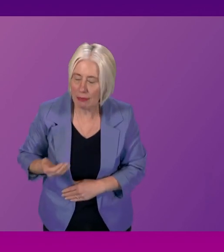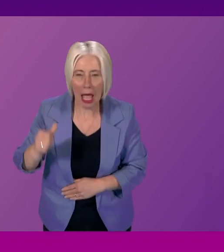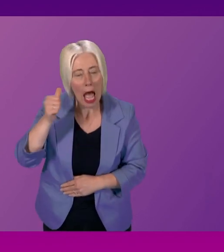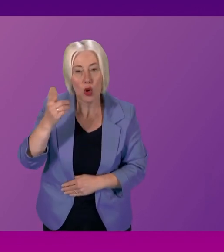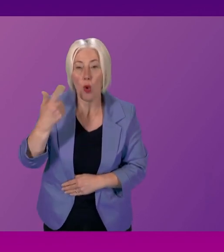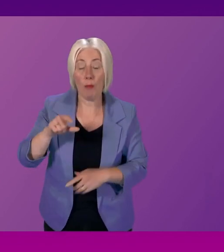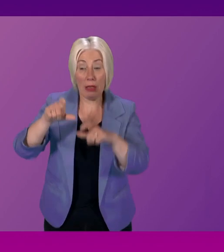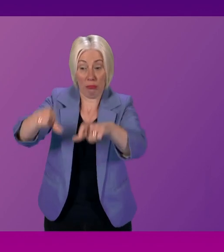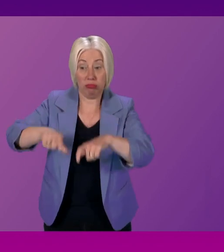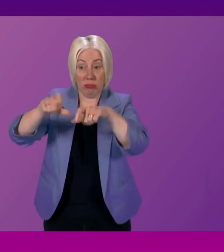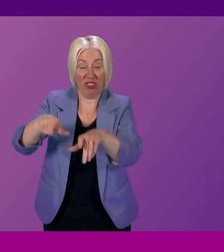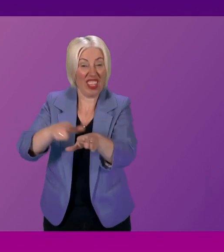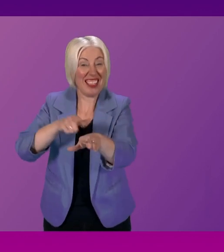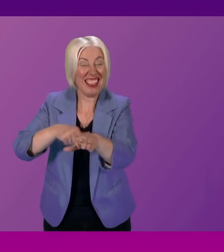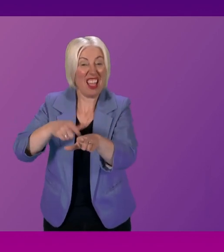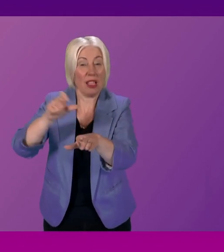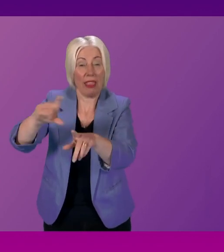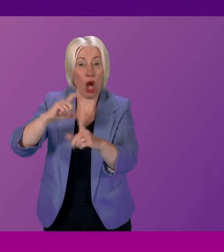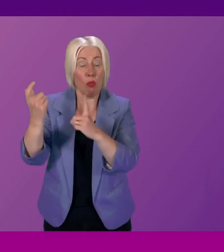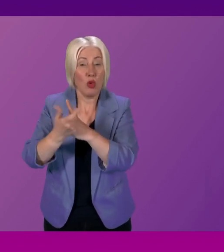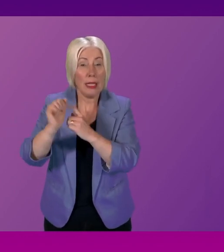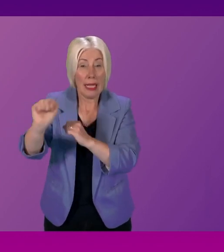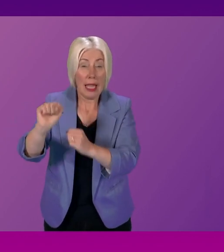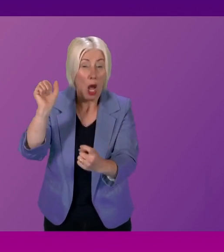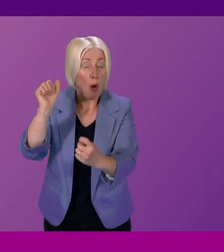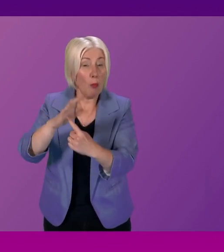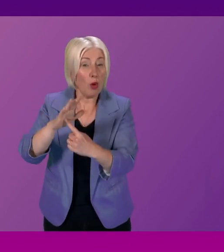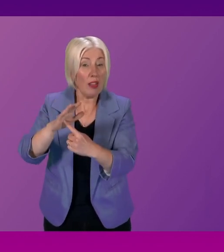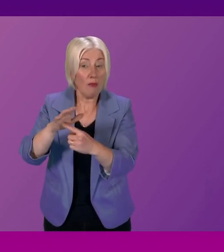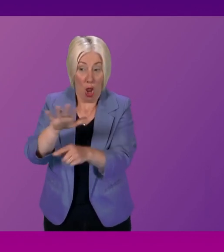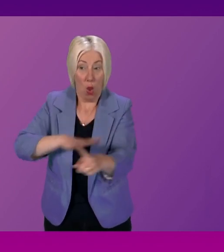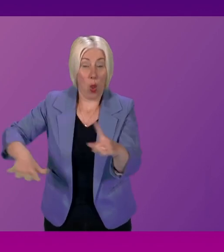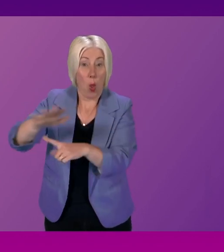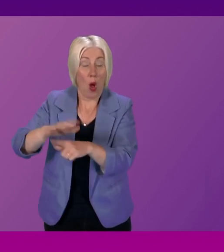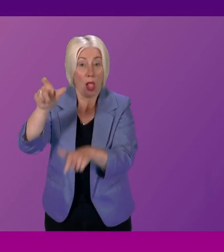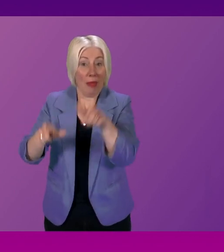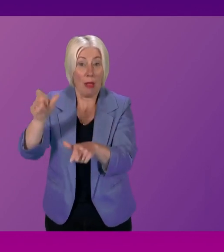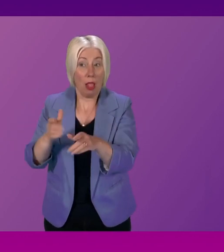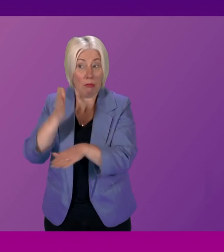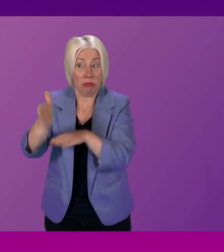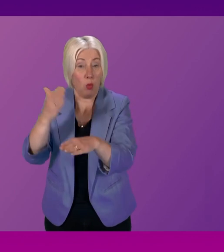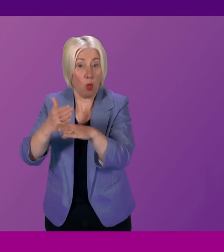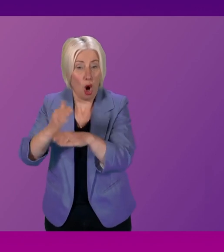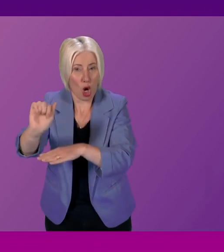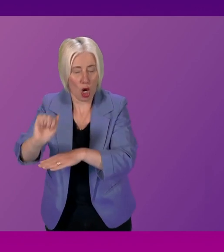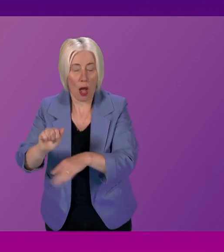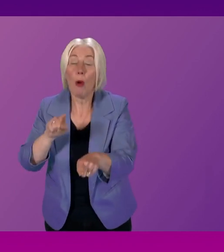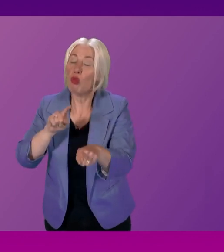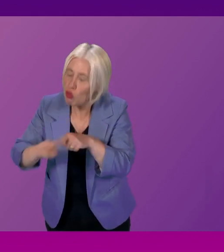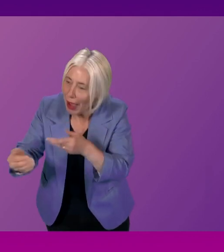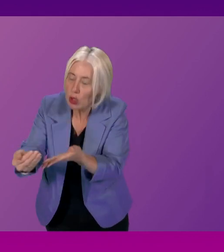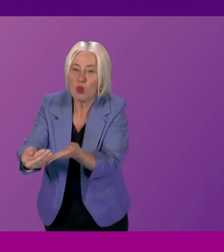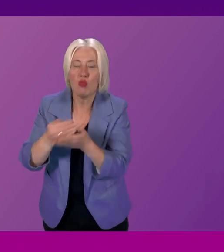presence in the community, of course, as an important local employer. And we will certainly do everything we can in our power to protect jobs